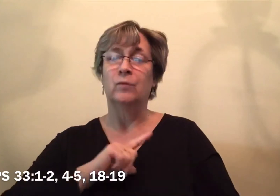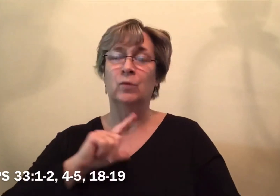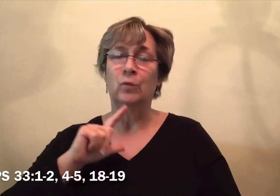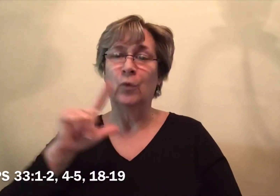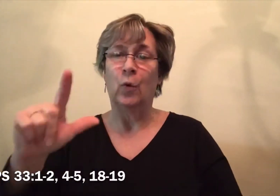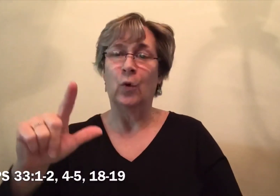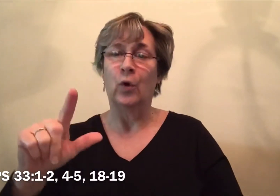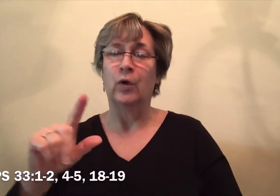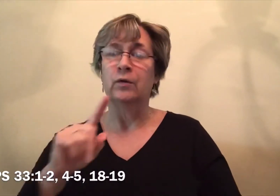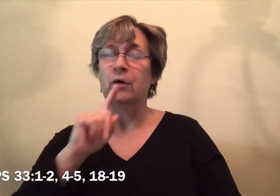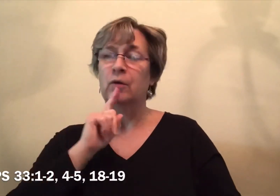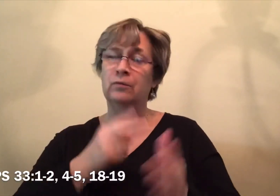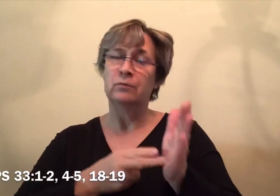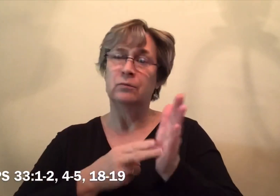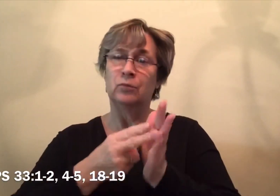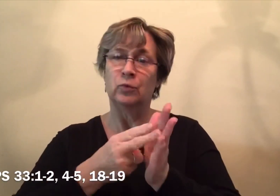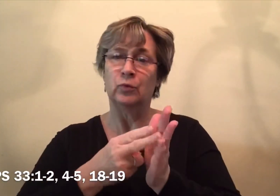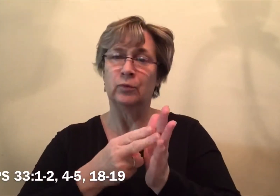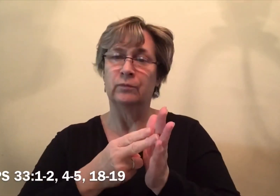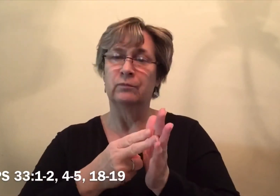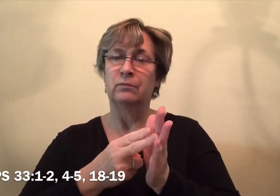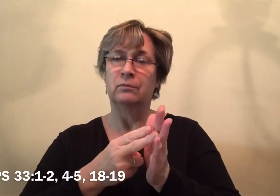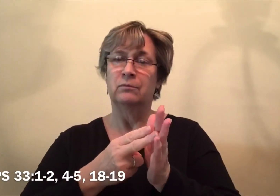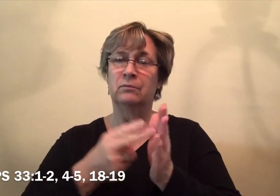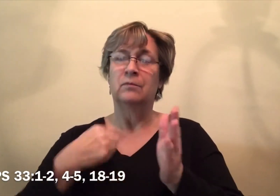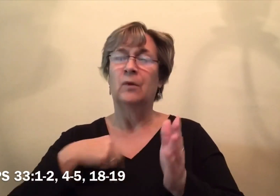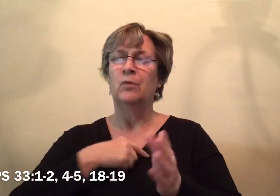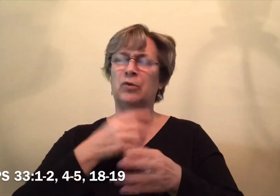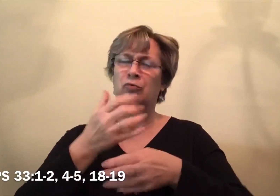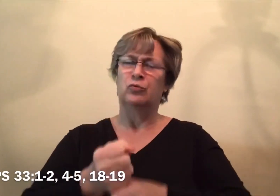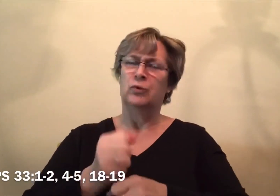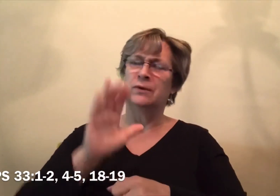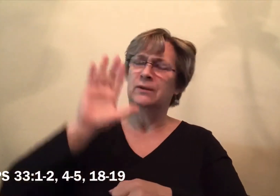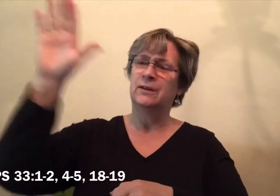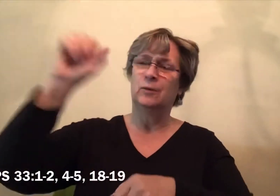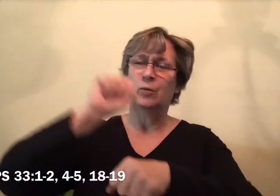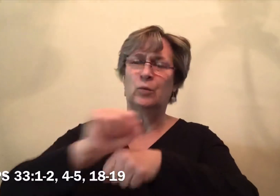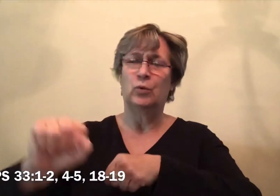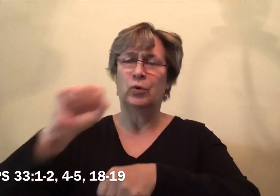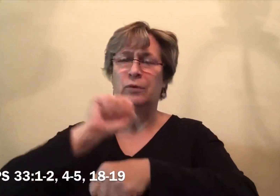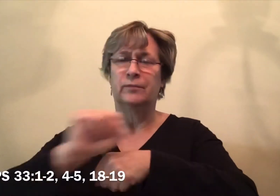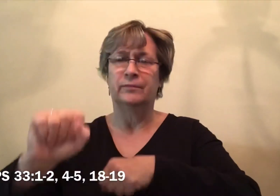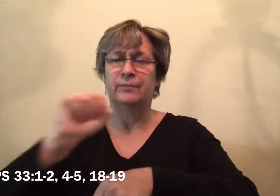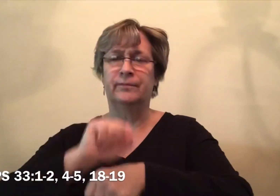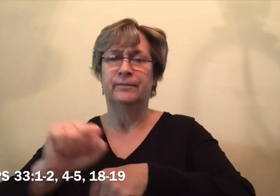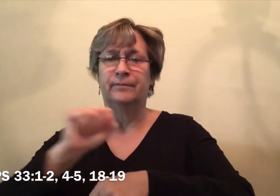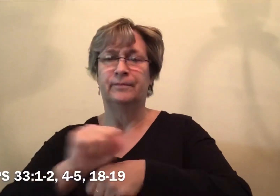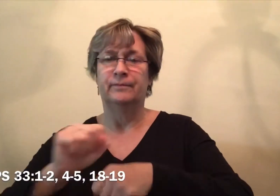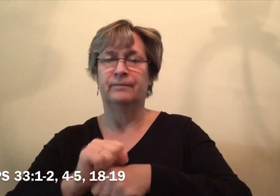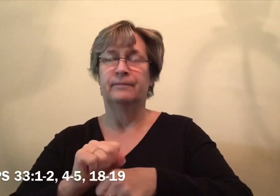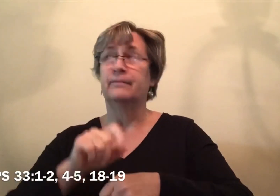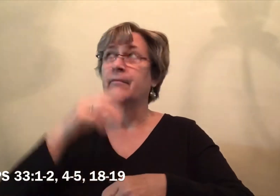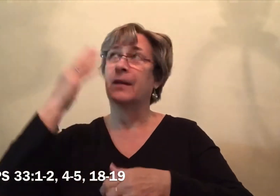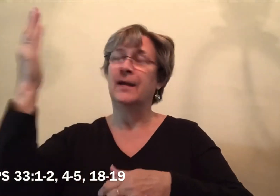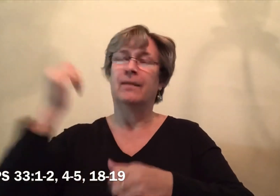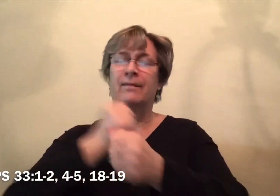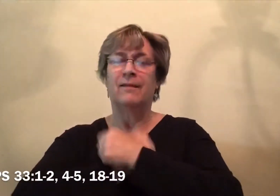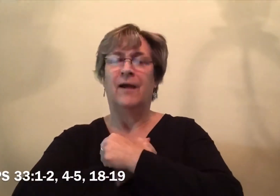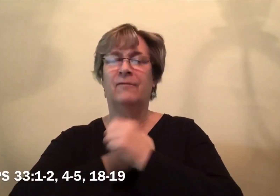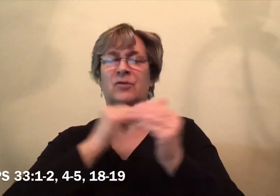Upright is the Word of the Lord, and all his works are trustworthy. He